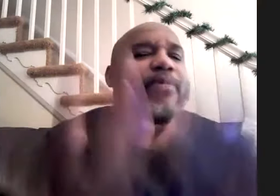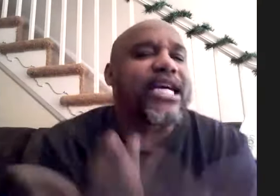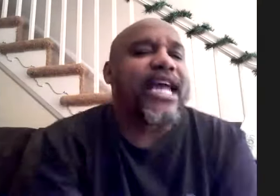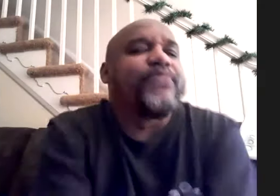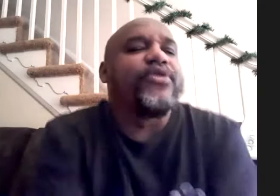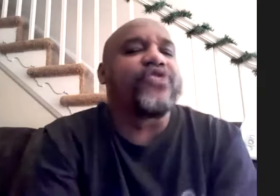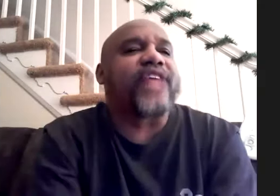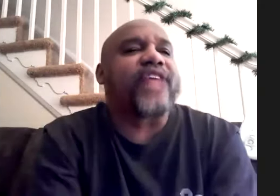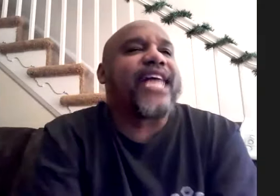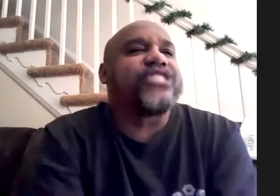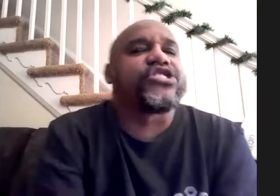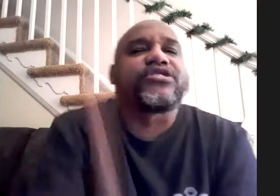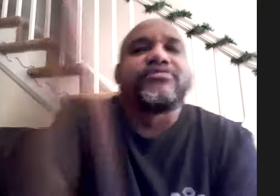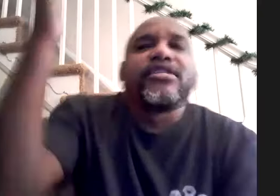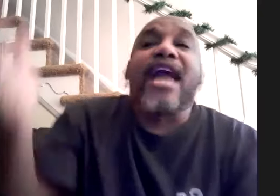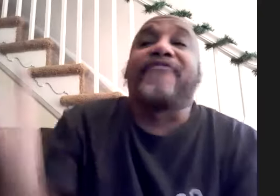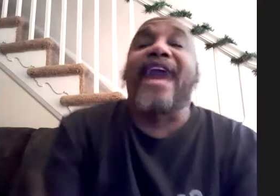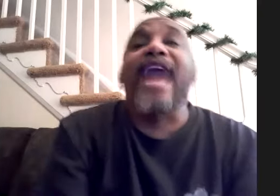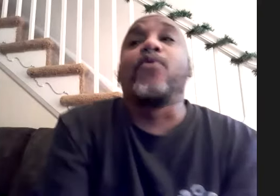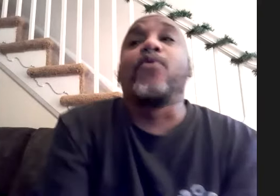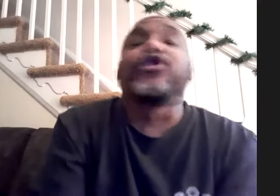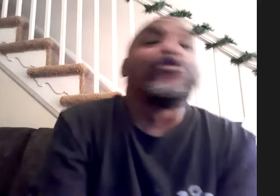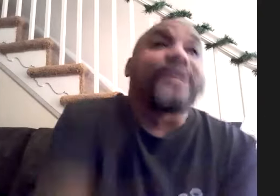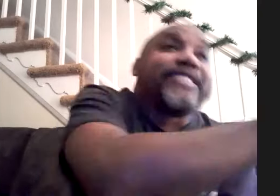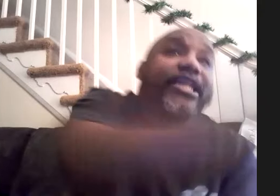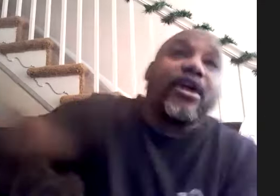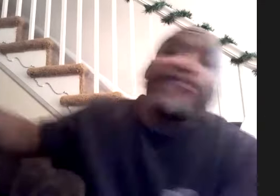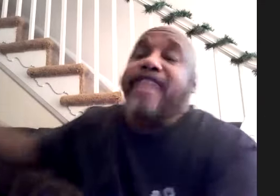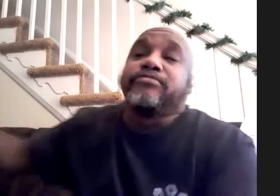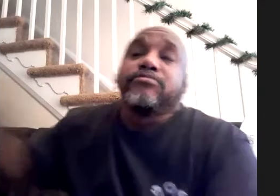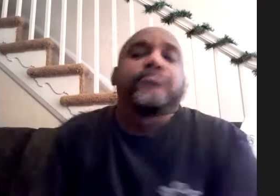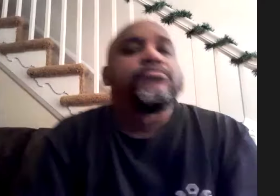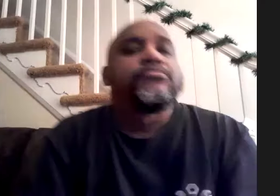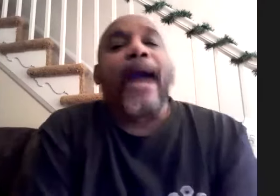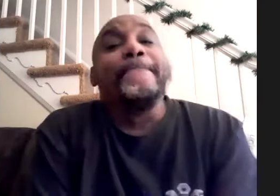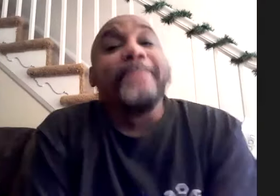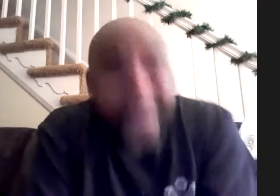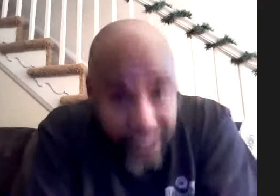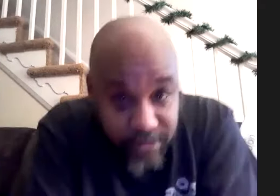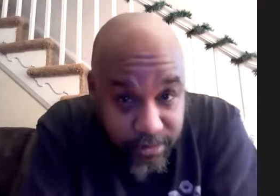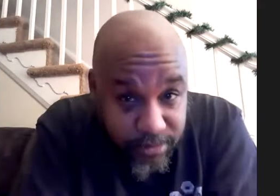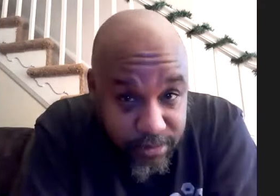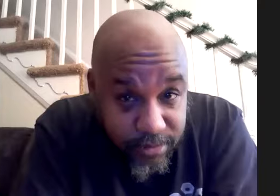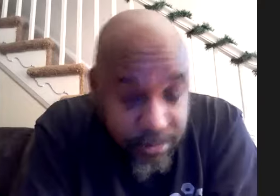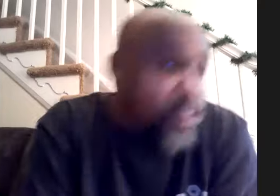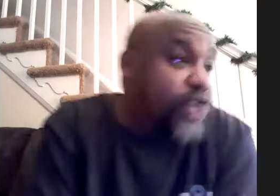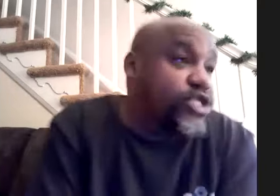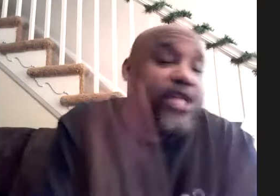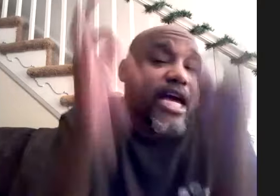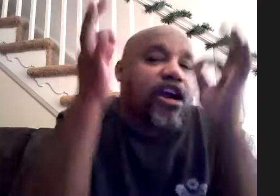many kinds of music but i can't just now if i had one group that did all that i might you know just be like all right